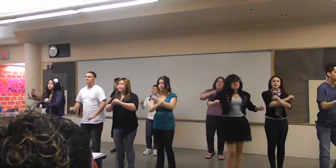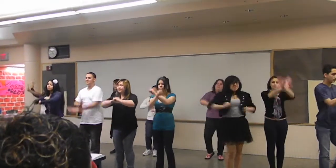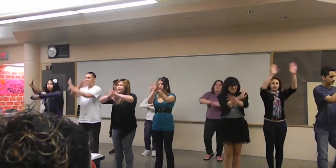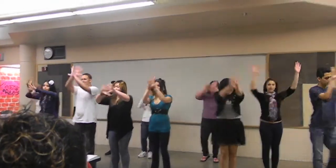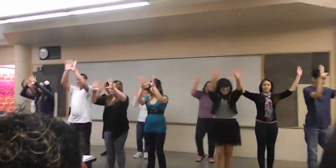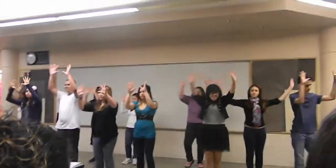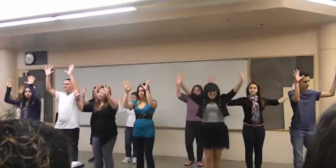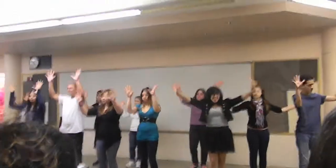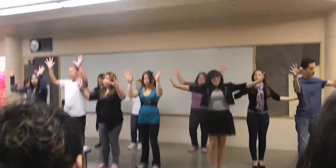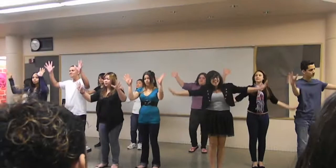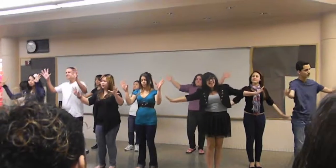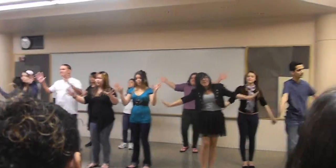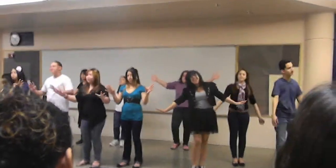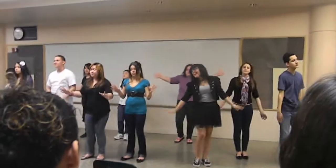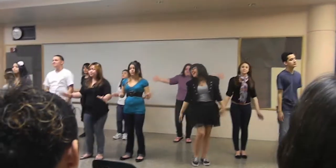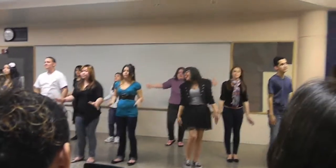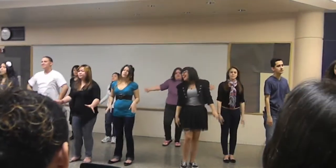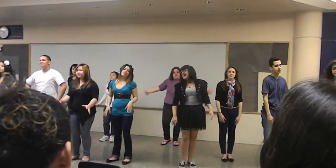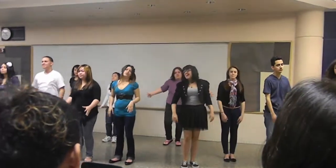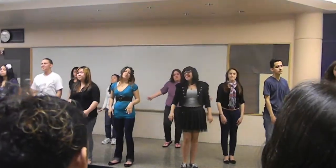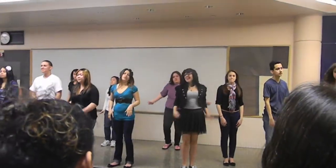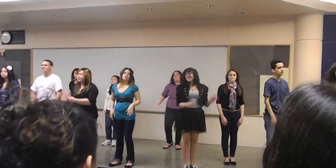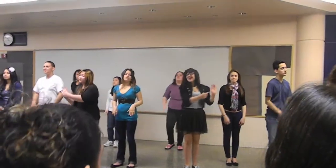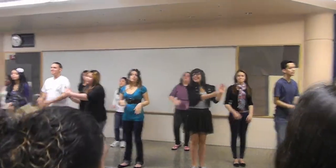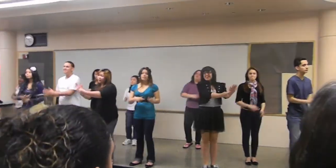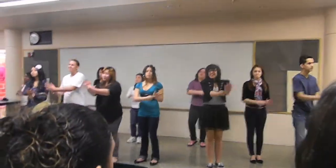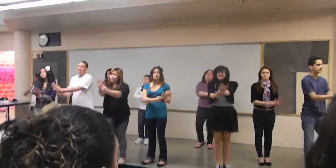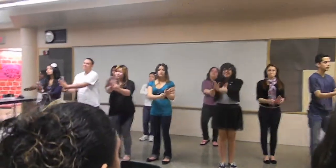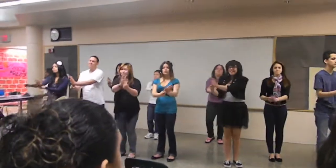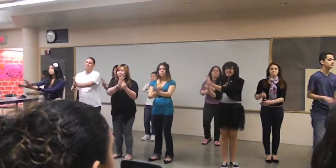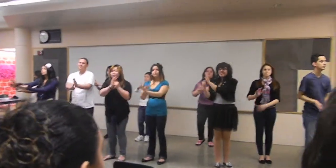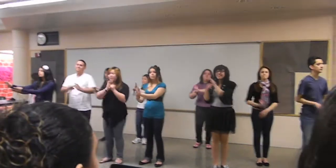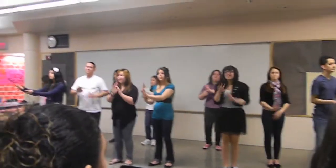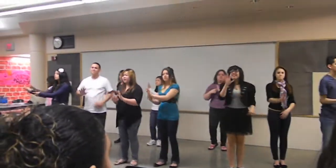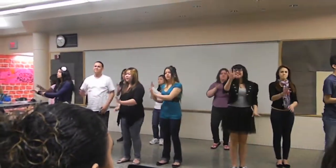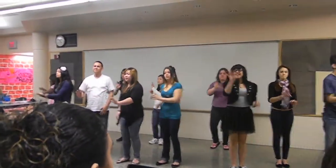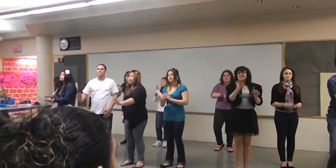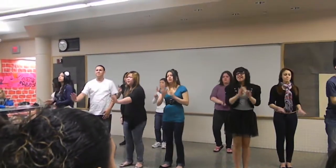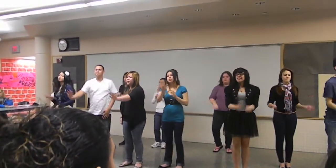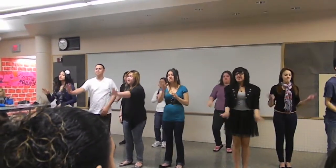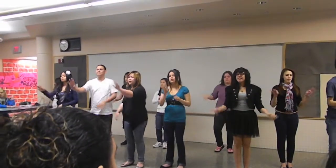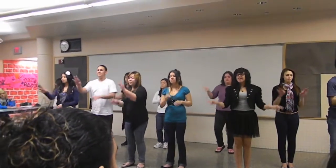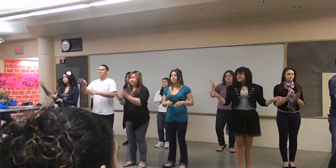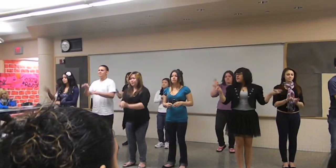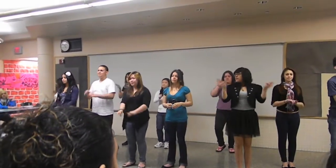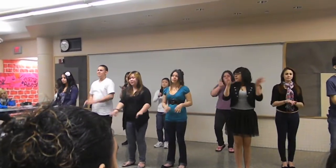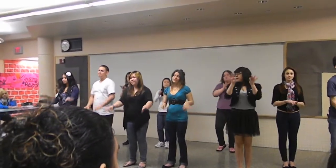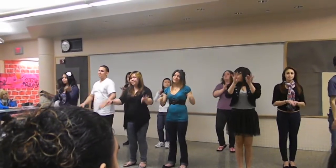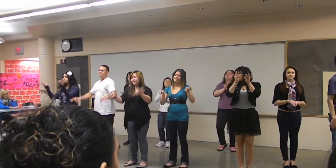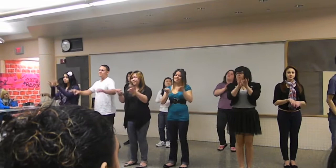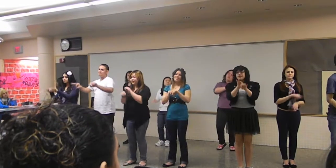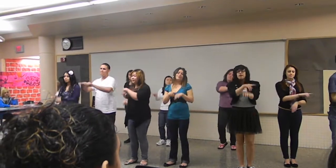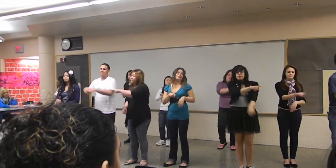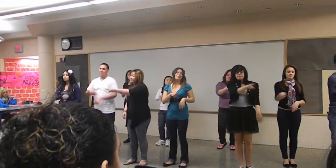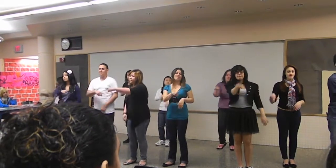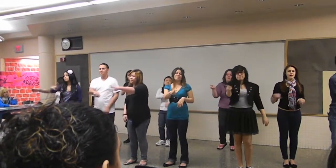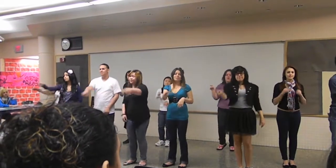you're star you are You got your heart you are Make him